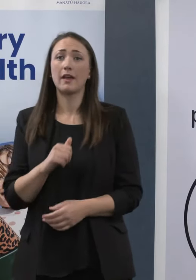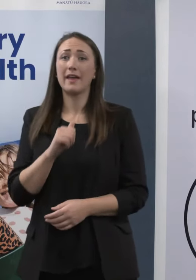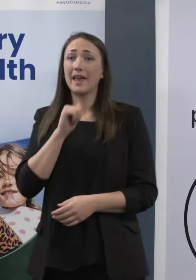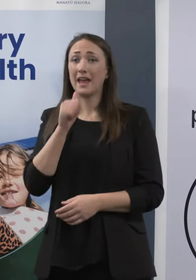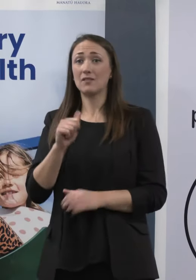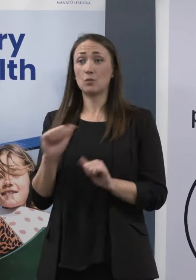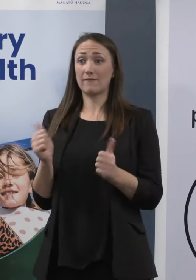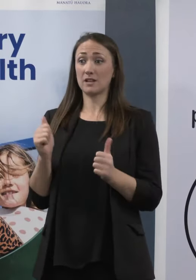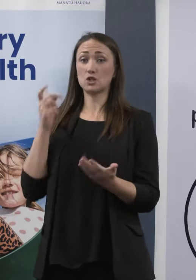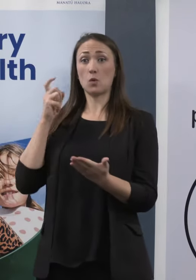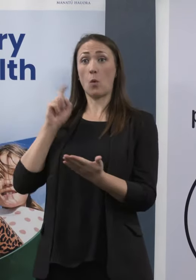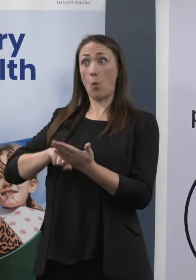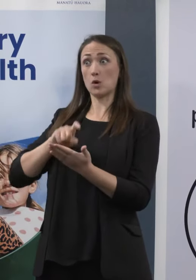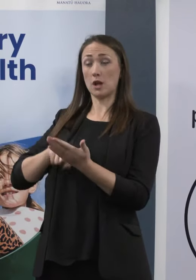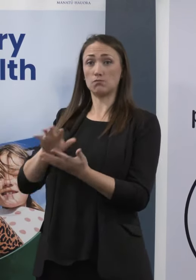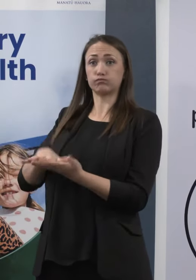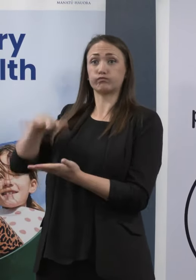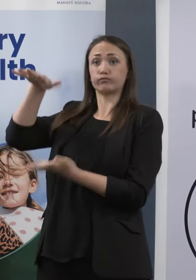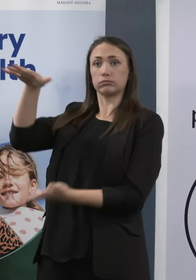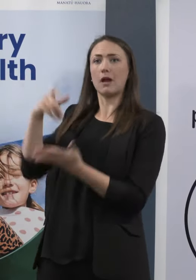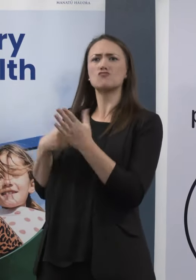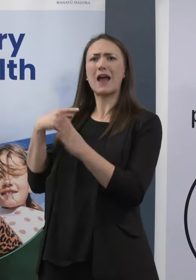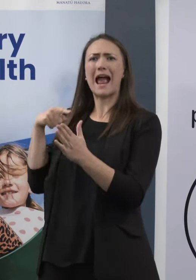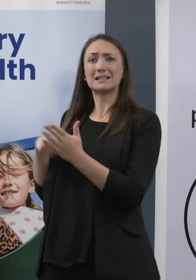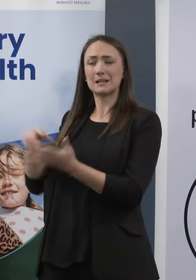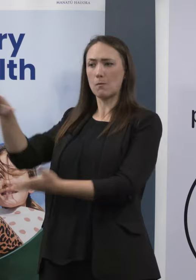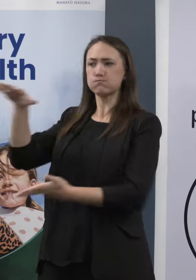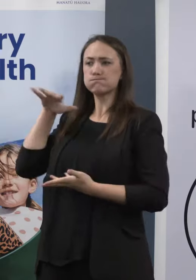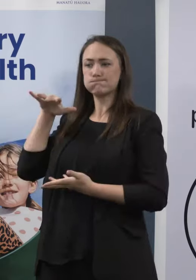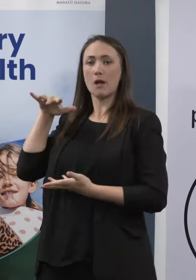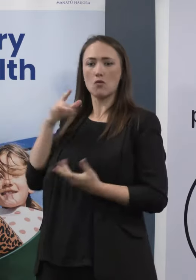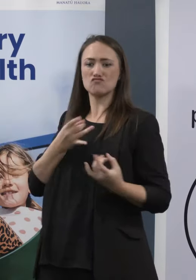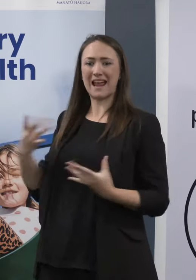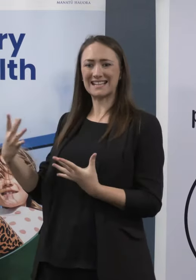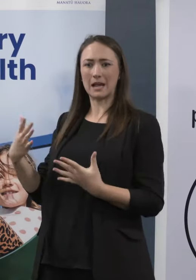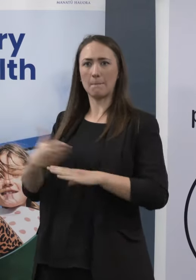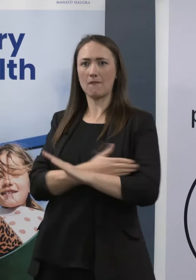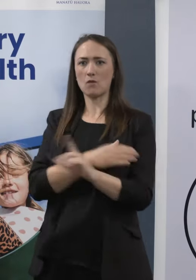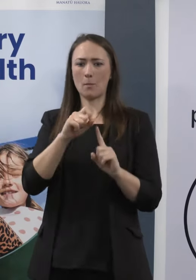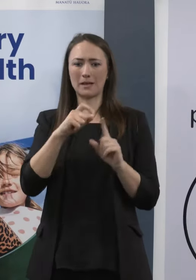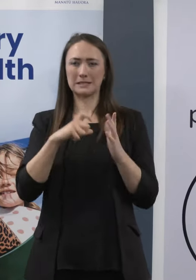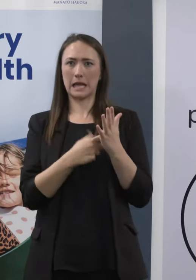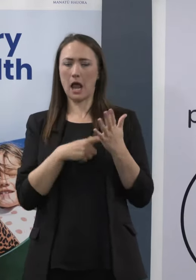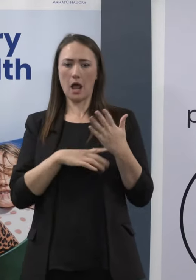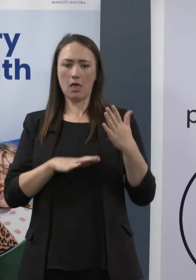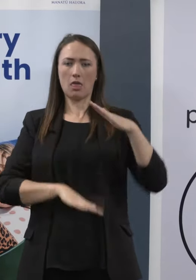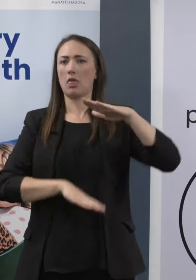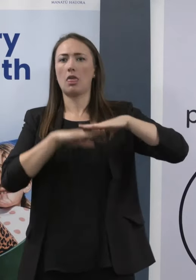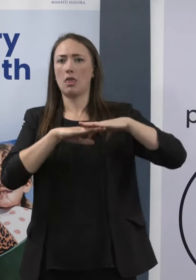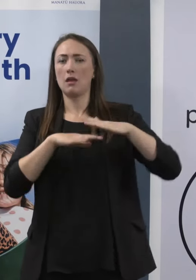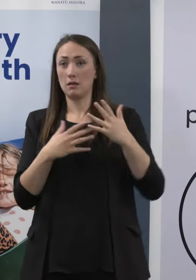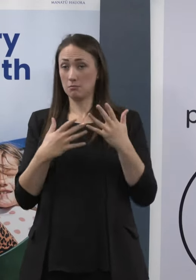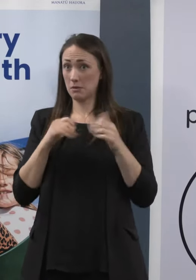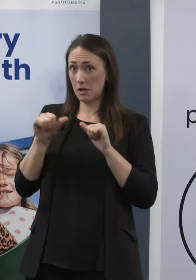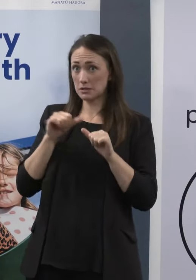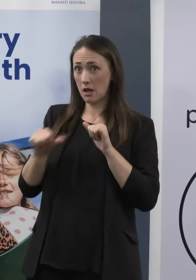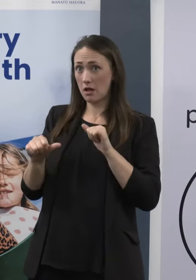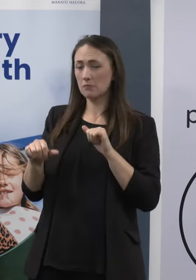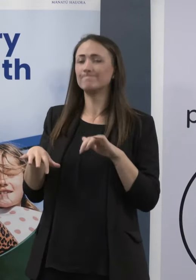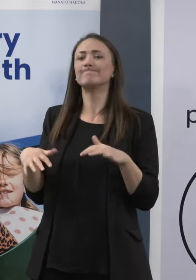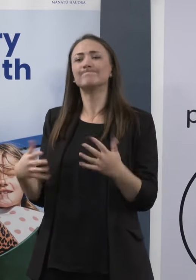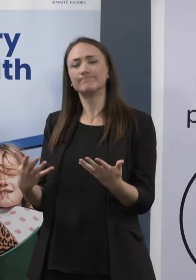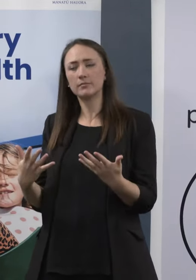There is no doubt that, at the time the Omicron outbreak hit New Zealand, there was a worldwide challenge around getting rapid antigen tests, and we